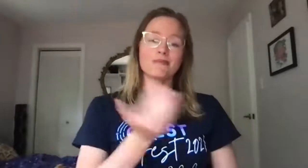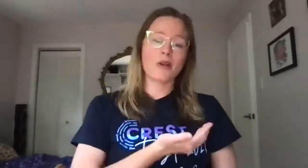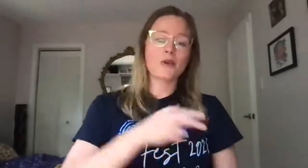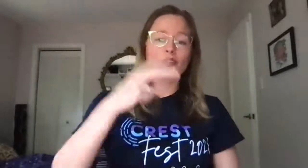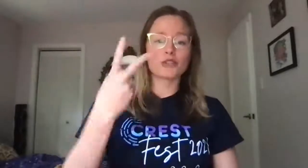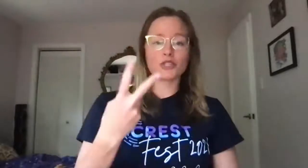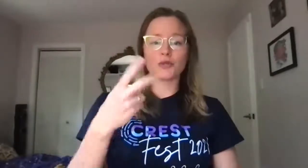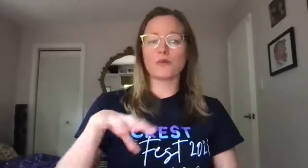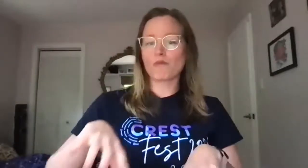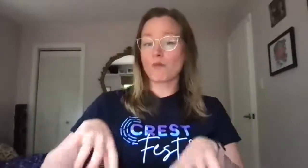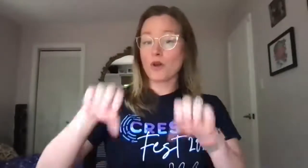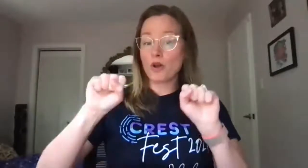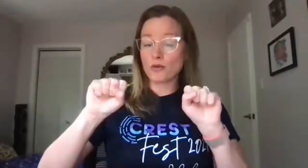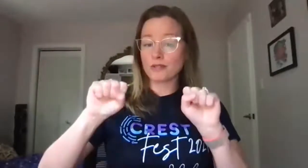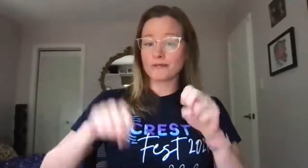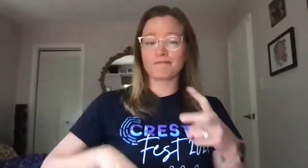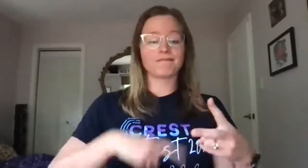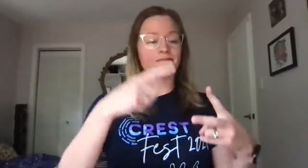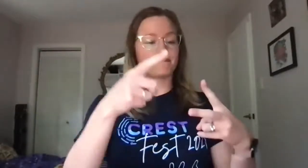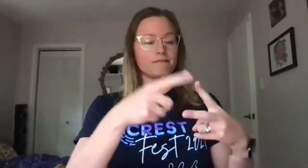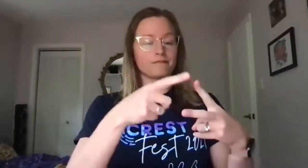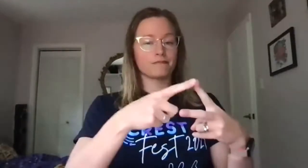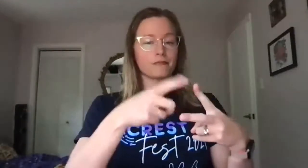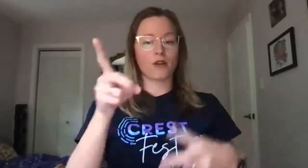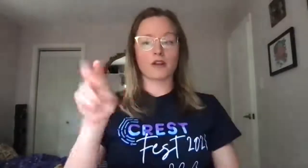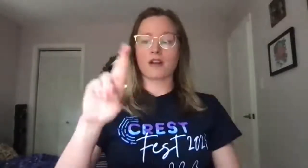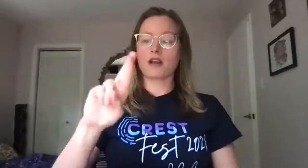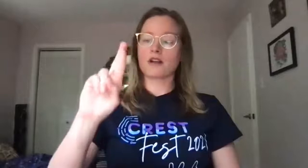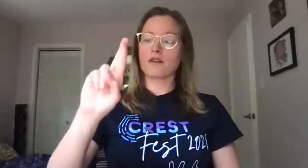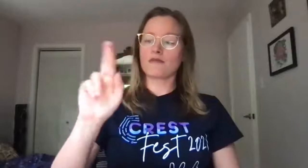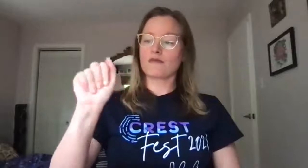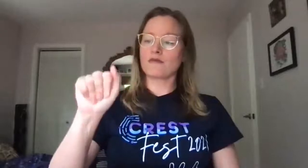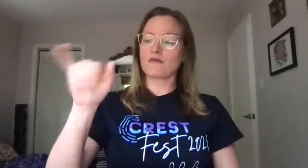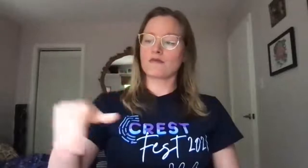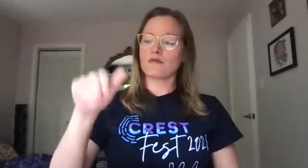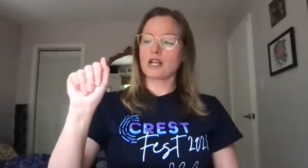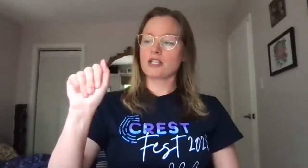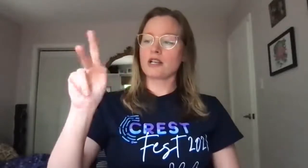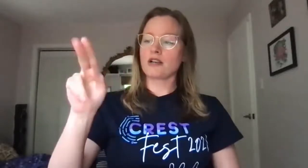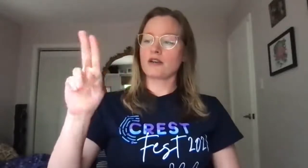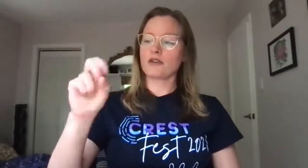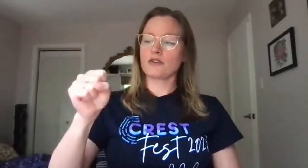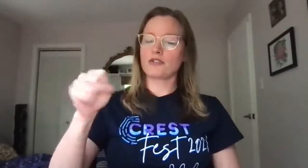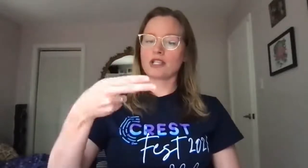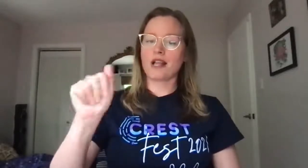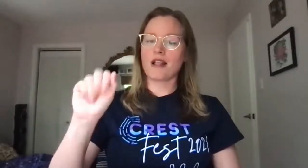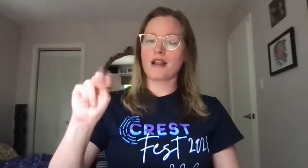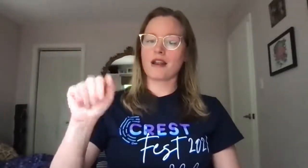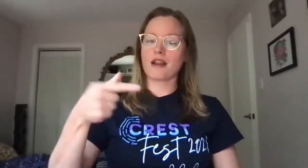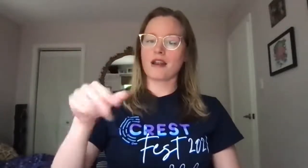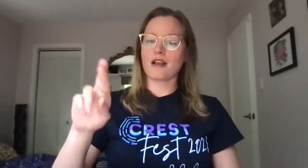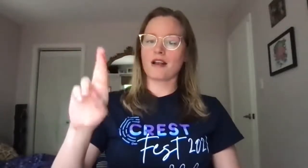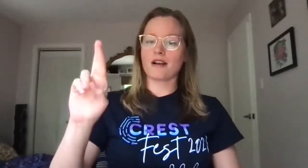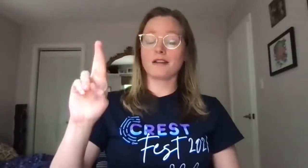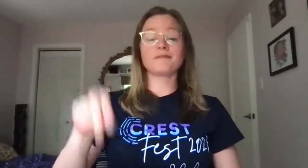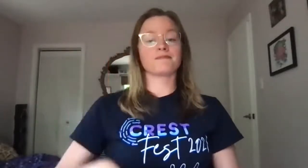and i'd now like to introduce you to our two hosts for today we have with us dr